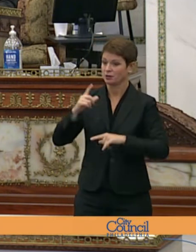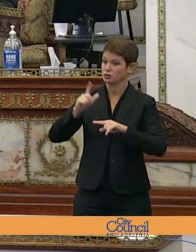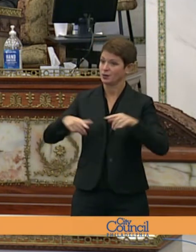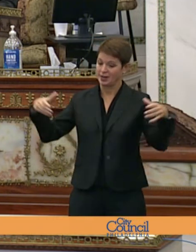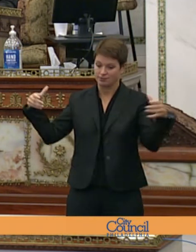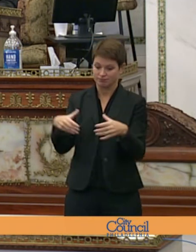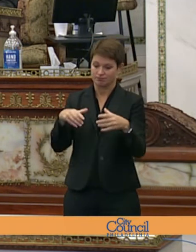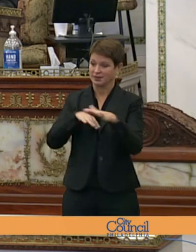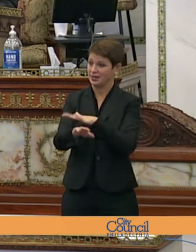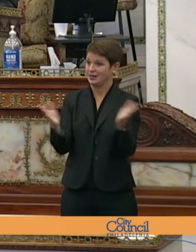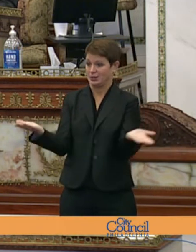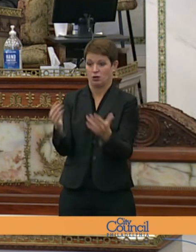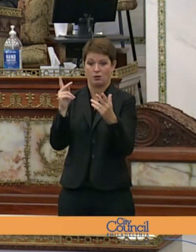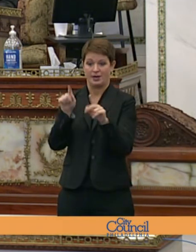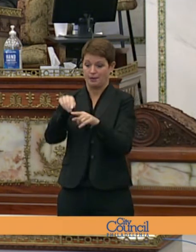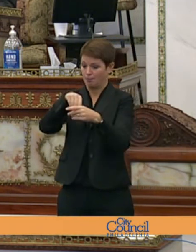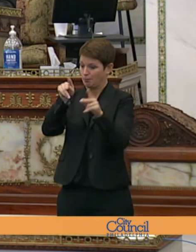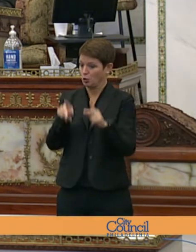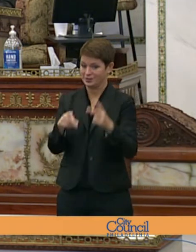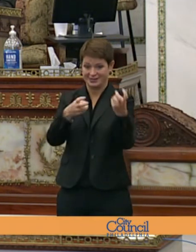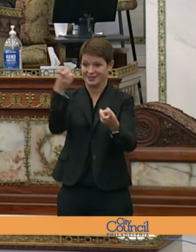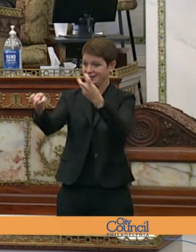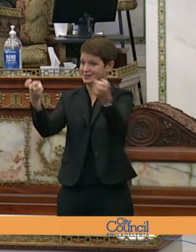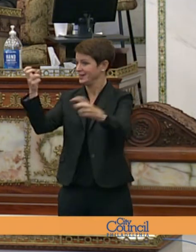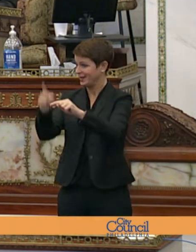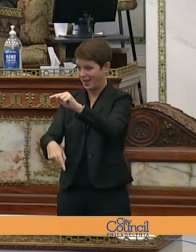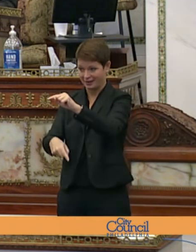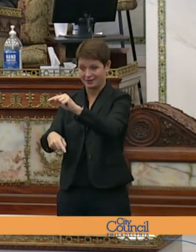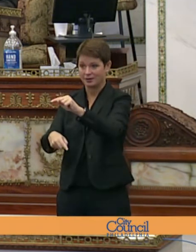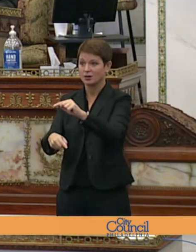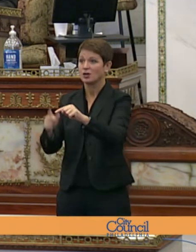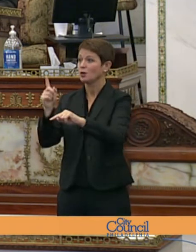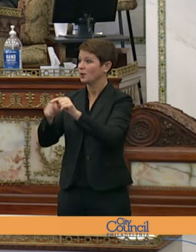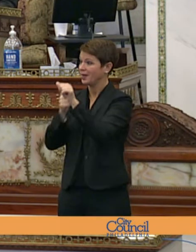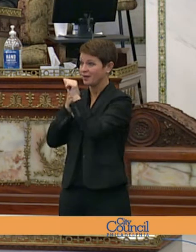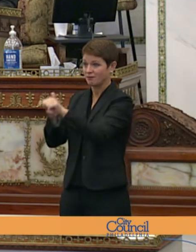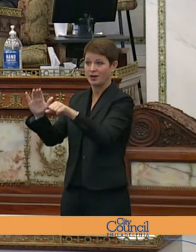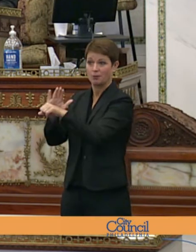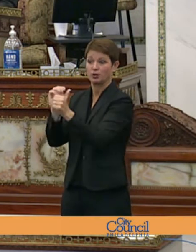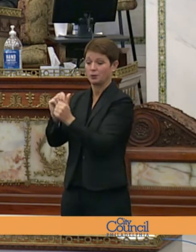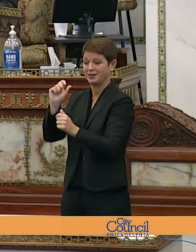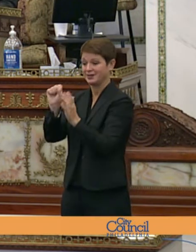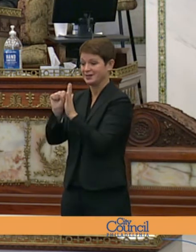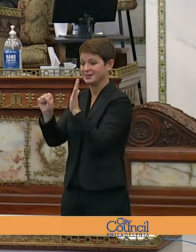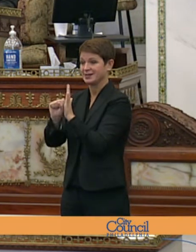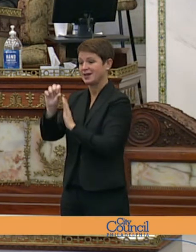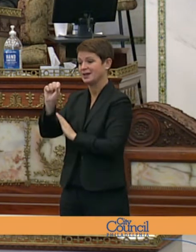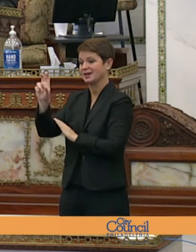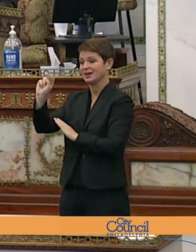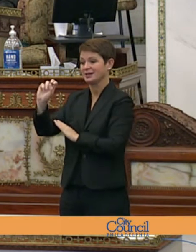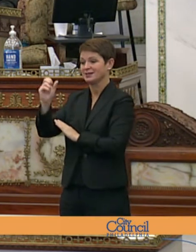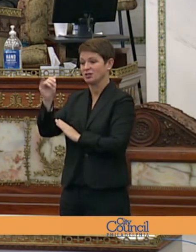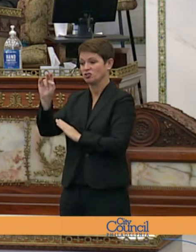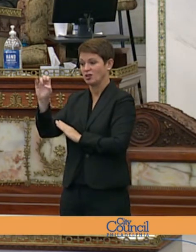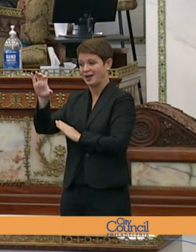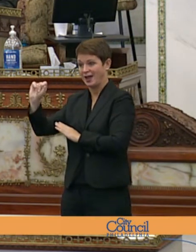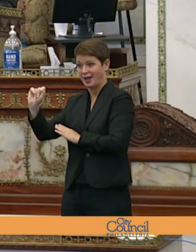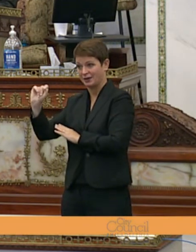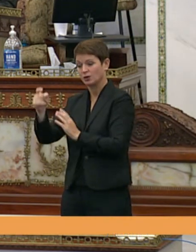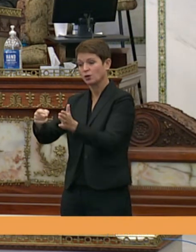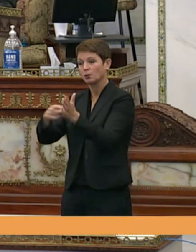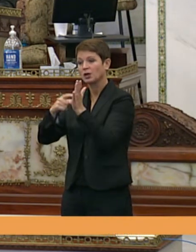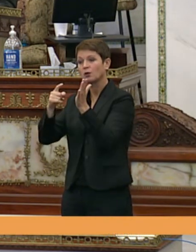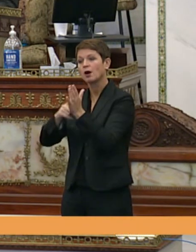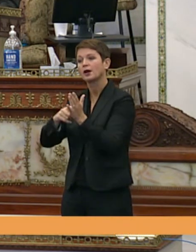meetings in person as a result it is impossible to comply fully with the state sunshine act which includes requirements